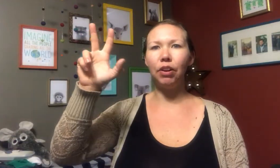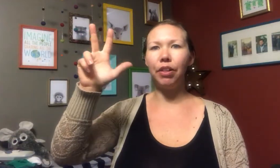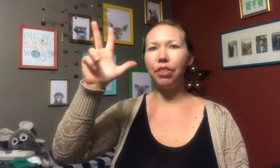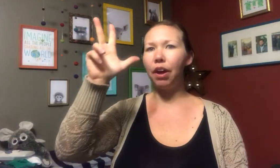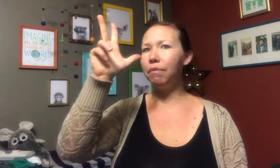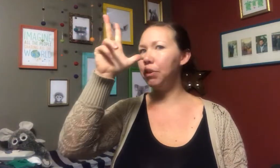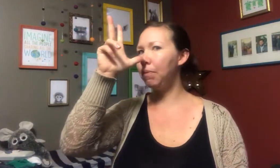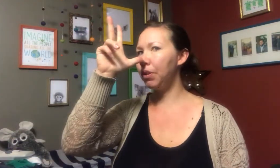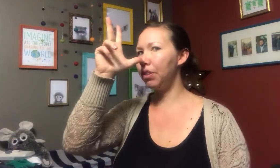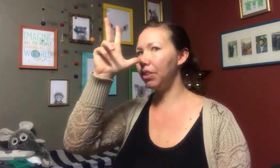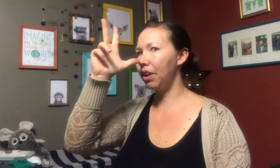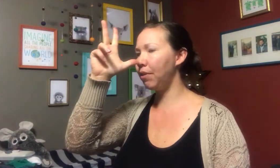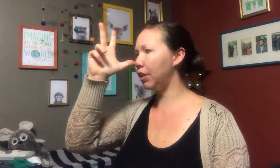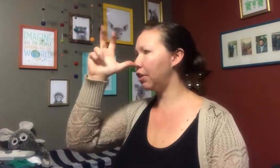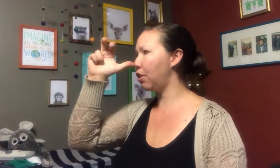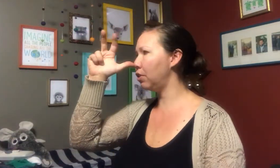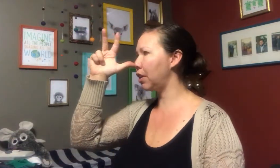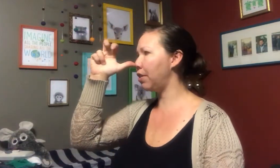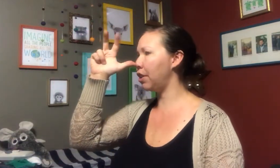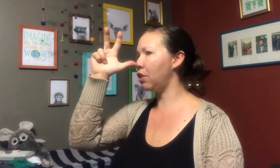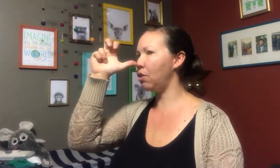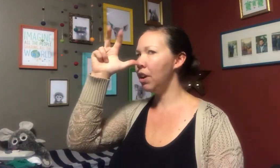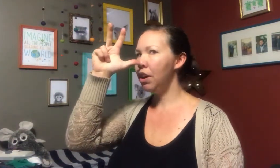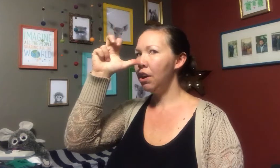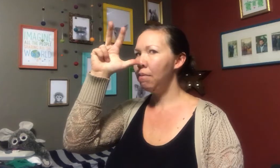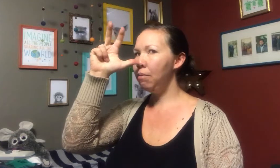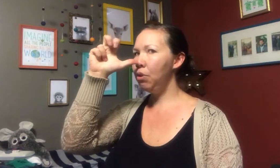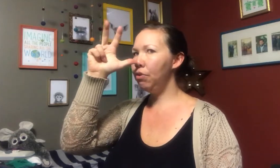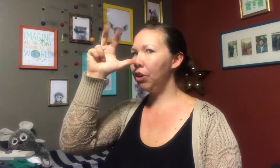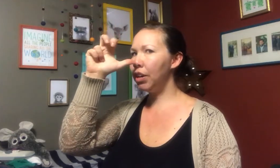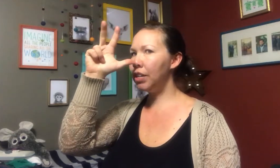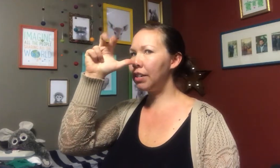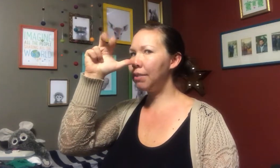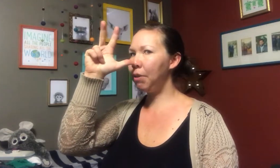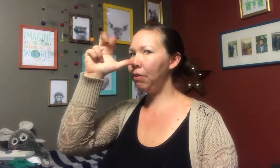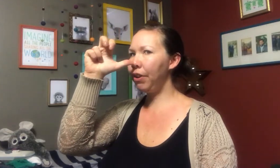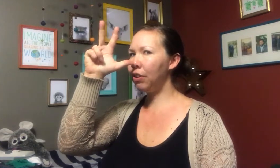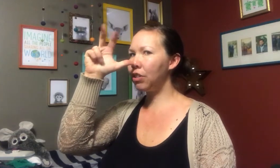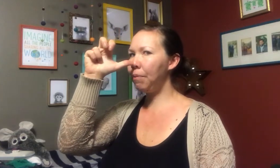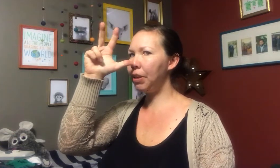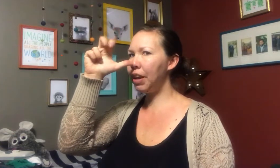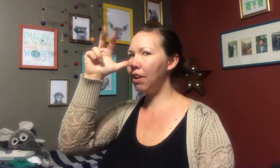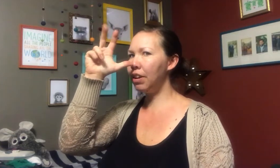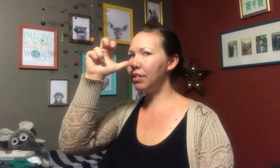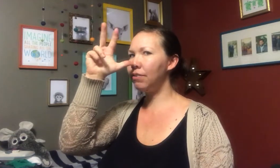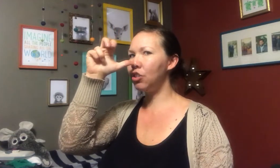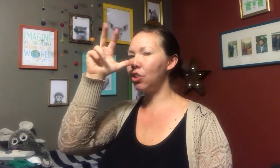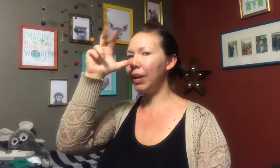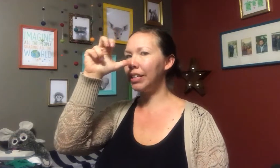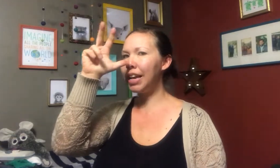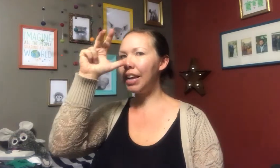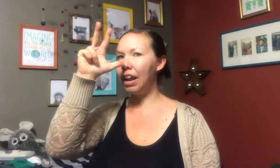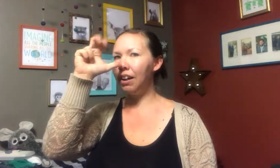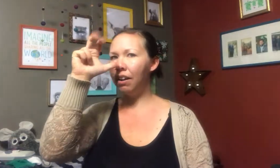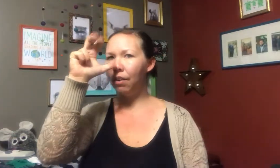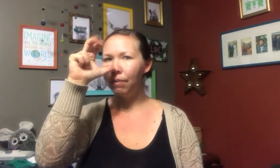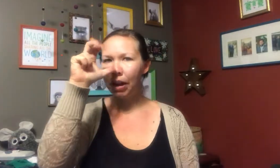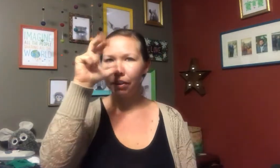middle, and thumb. You put the thumb on your nose and then you move your index and middle fingers up and down as if to show antenna of a bug.